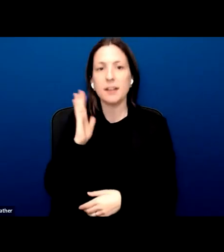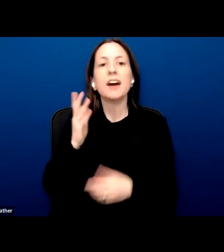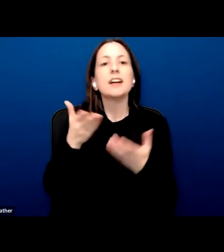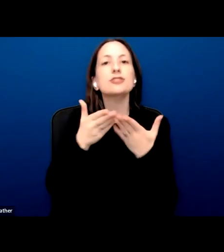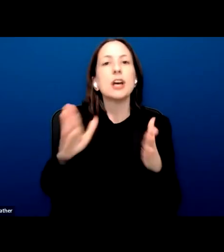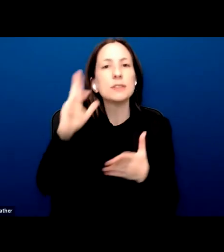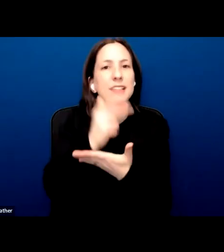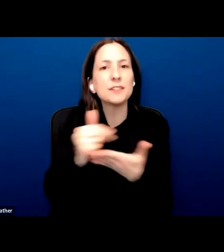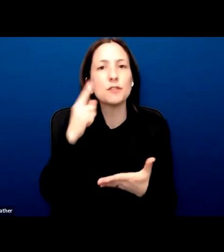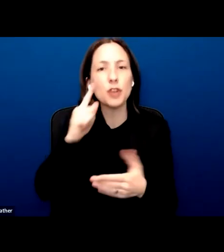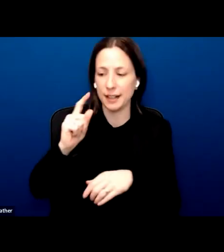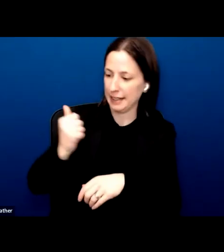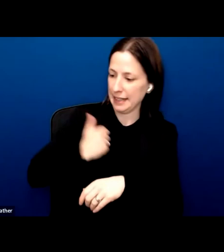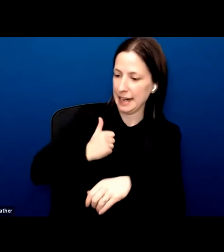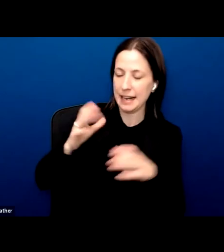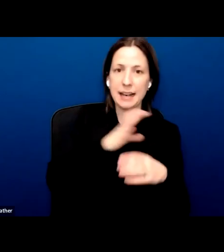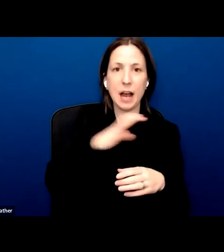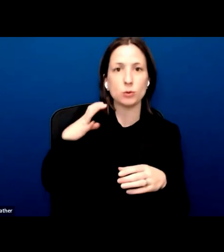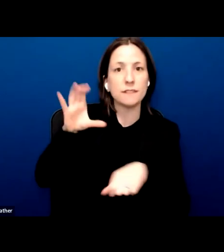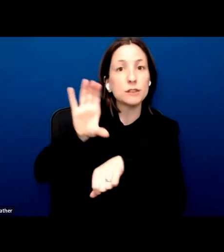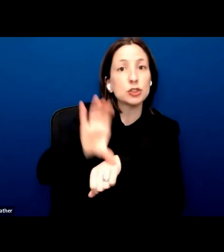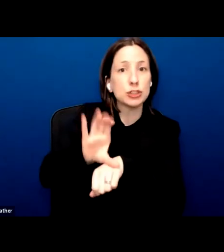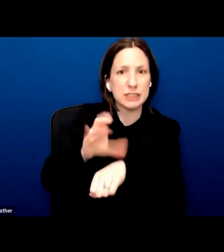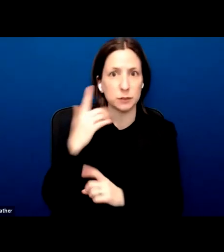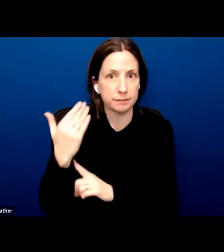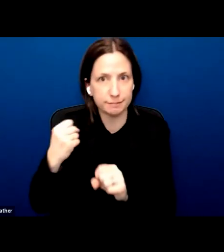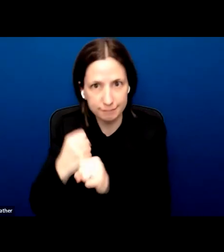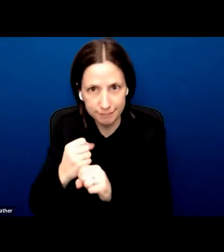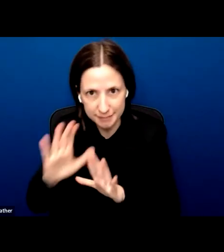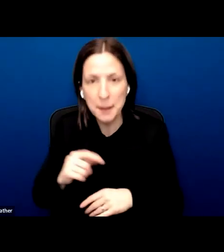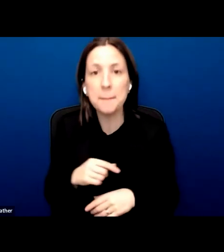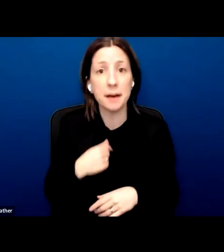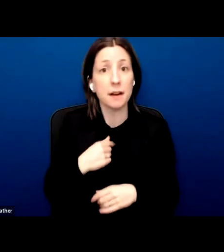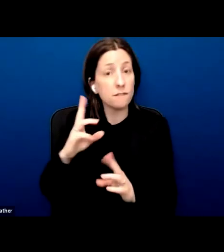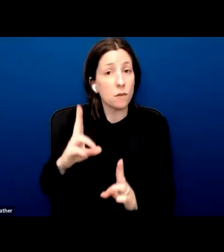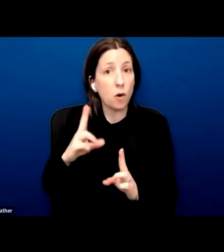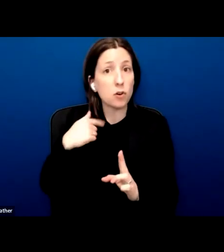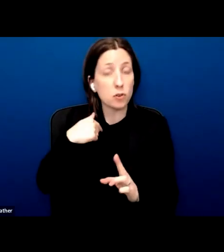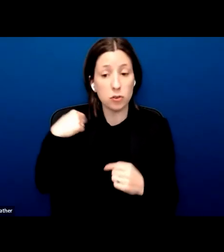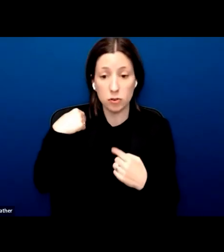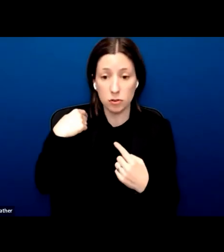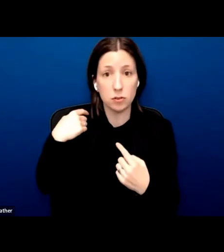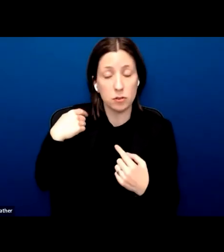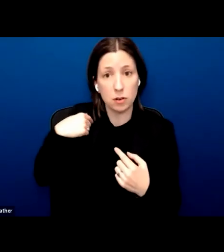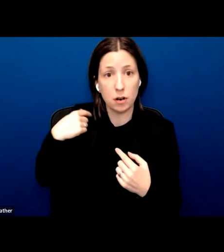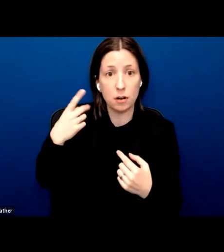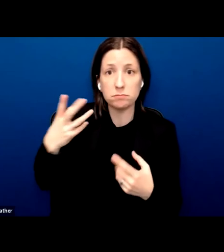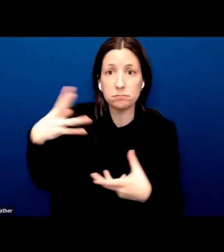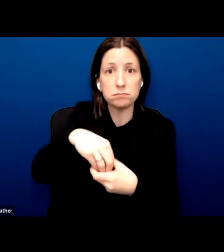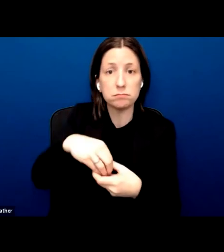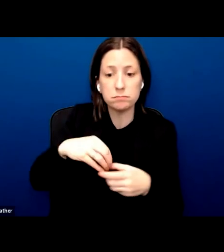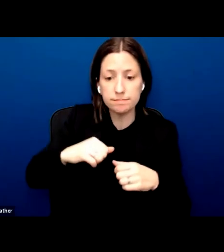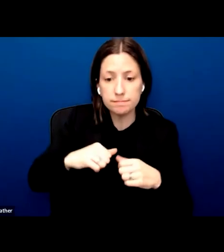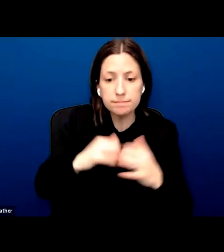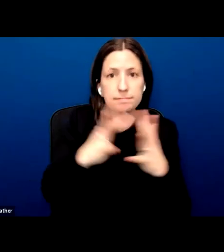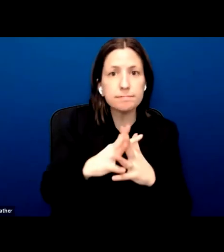Churches for 15 years, actually. I have also had the honour, and it has been an honour and a privilege, of creating several of the national